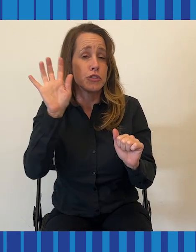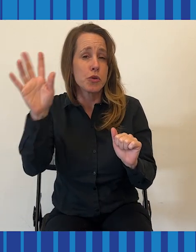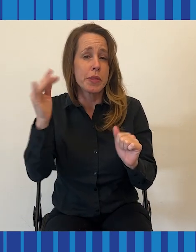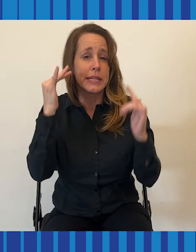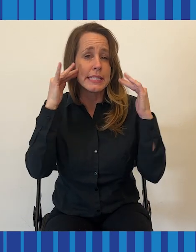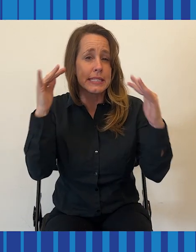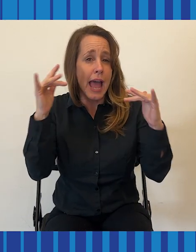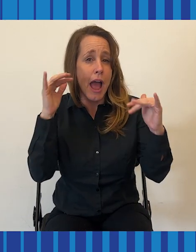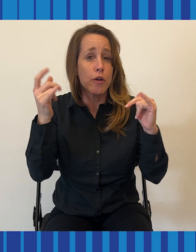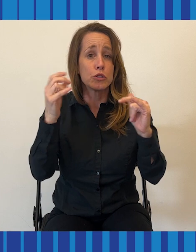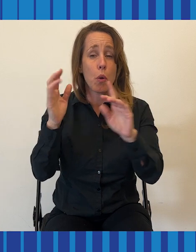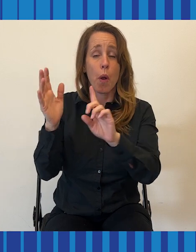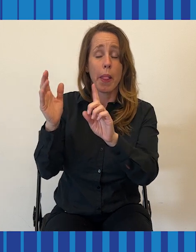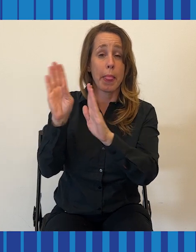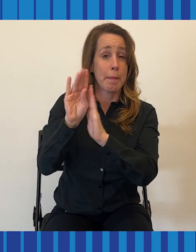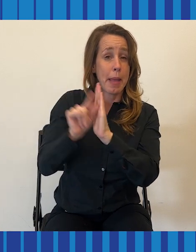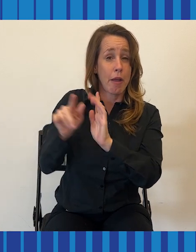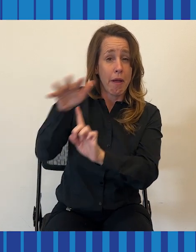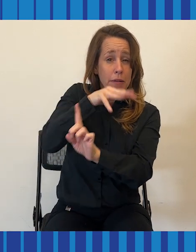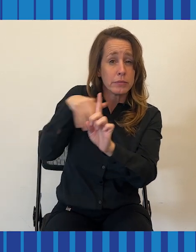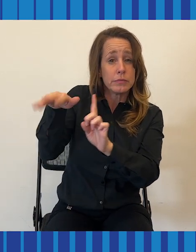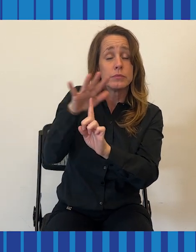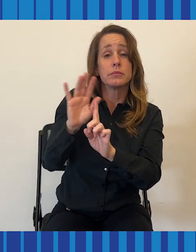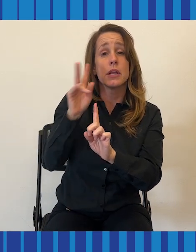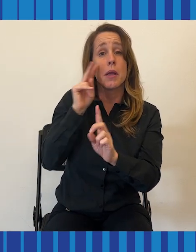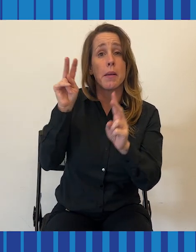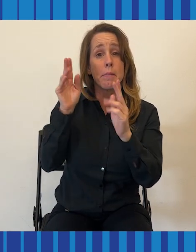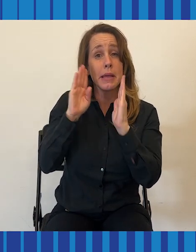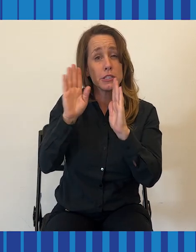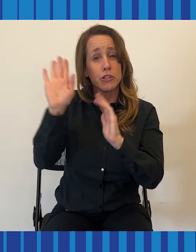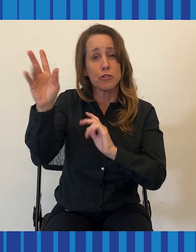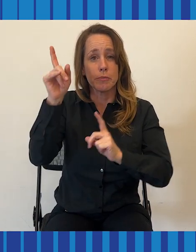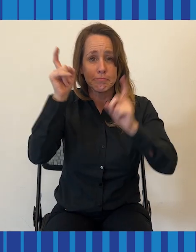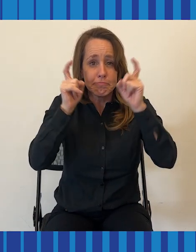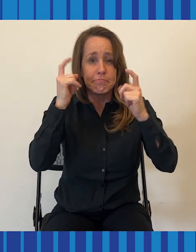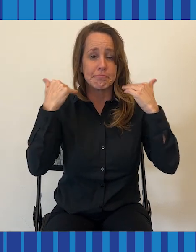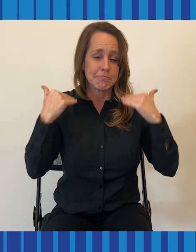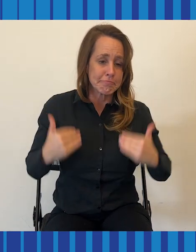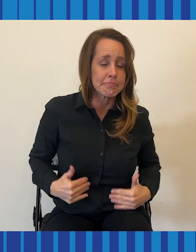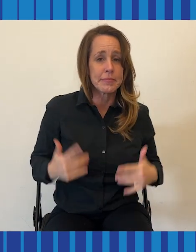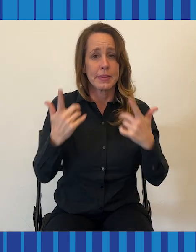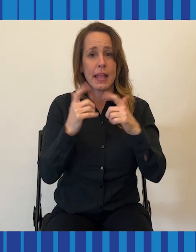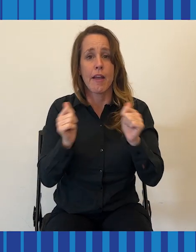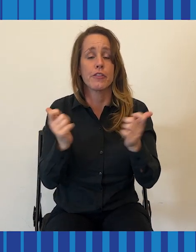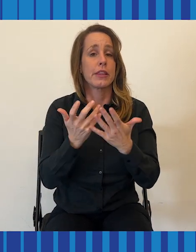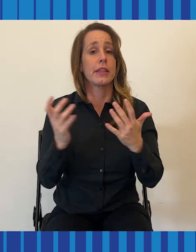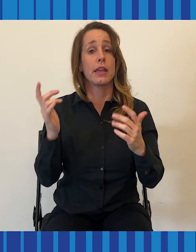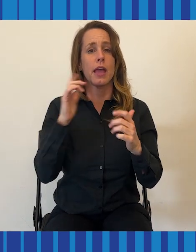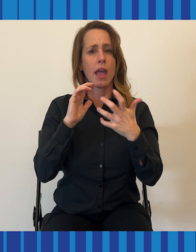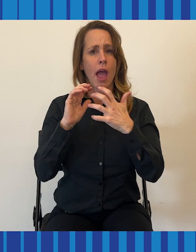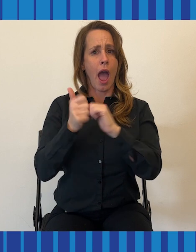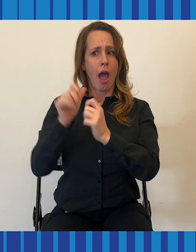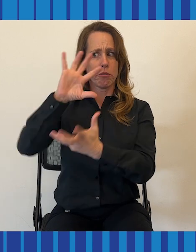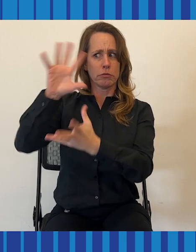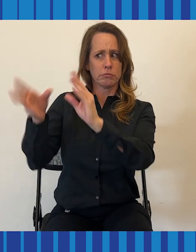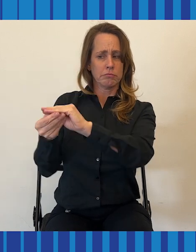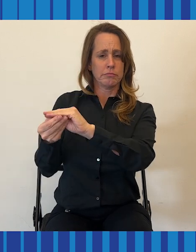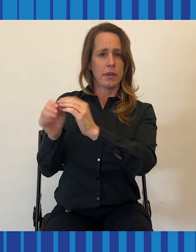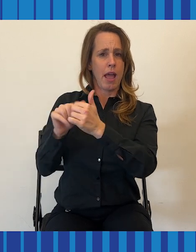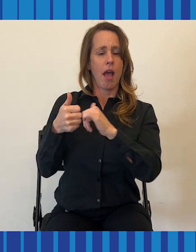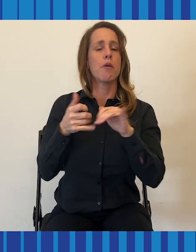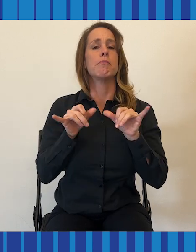facial expression you make, it all is part of that. And how do you measure that? Stephanie That's very difficult.